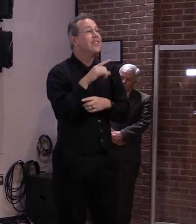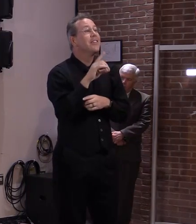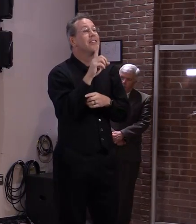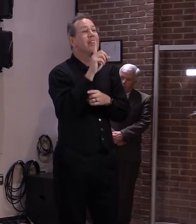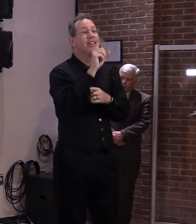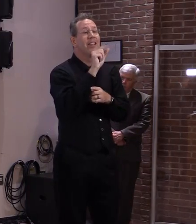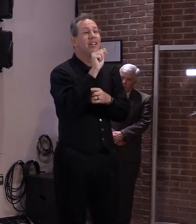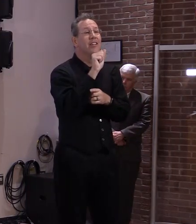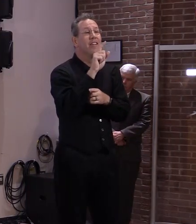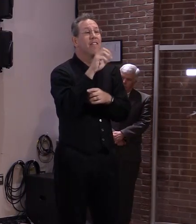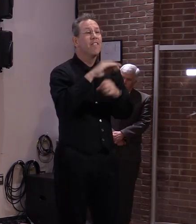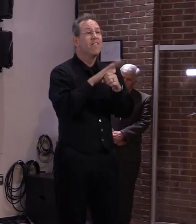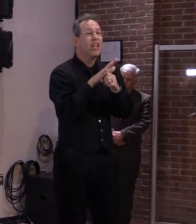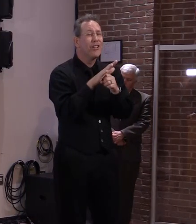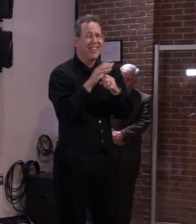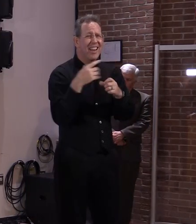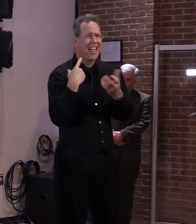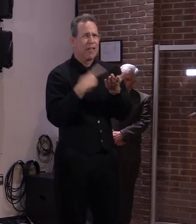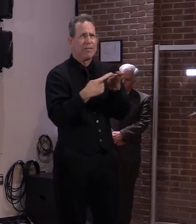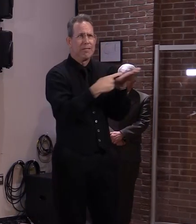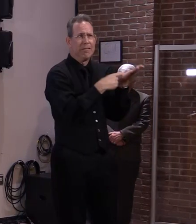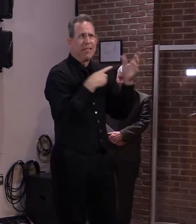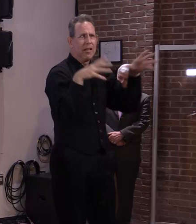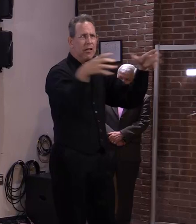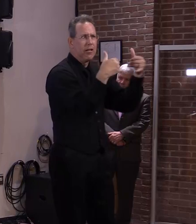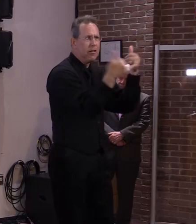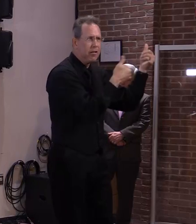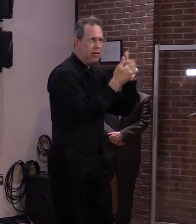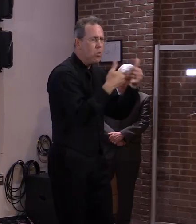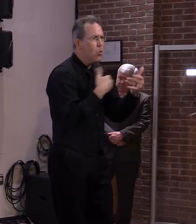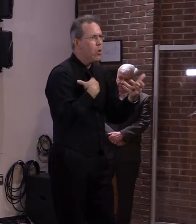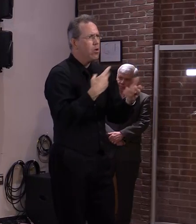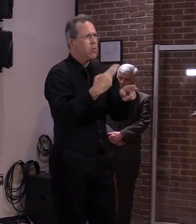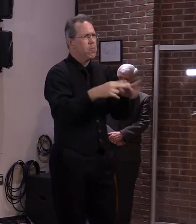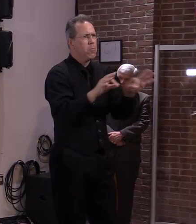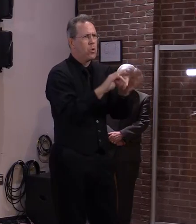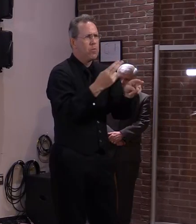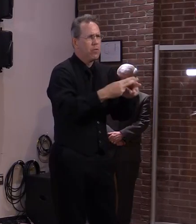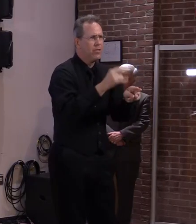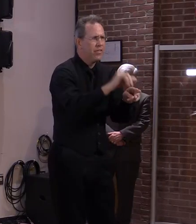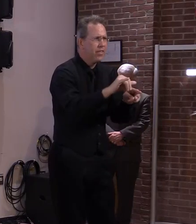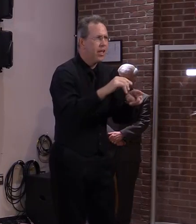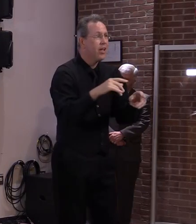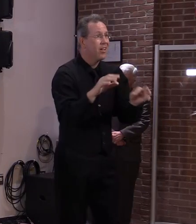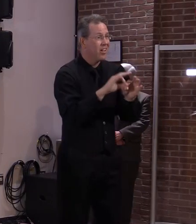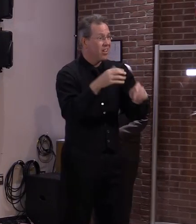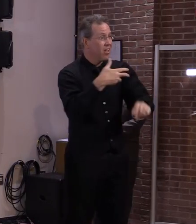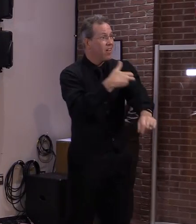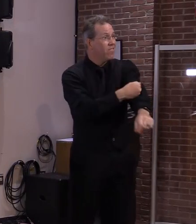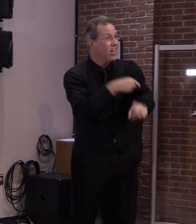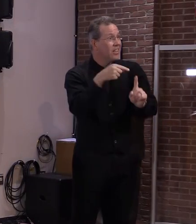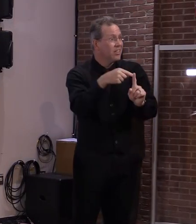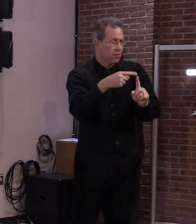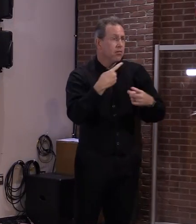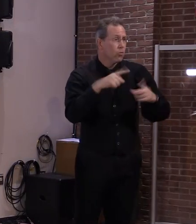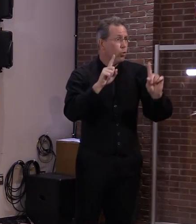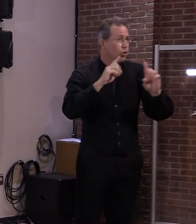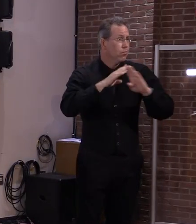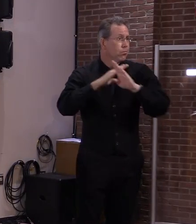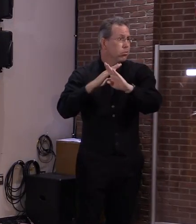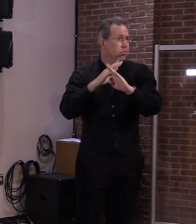spoke about. Importantly, she noted that the science shows vaccines are effective against this variant as well,